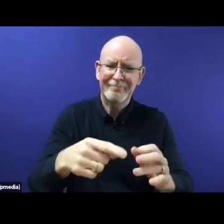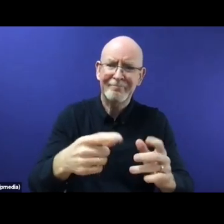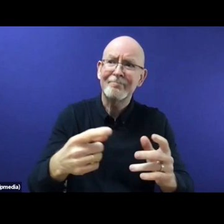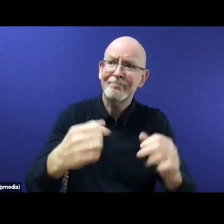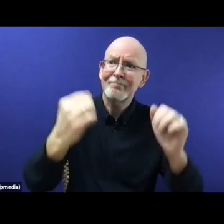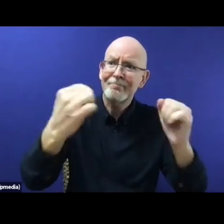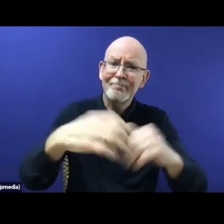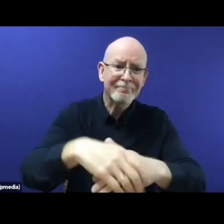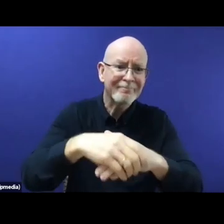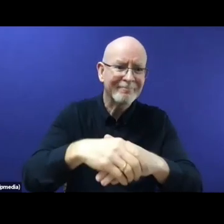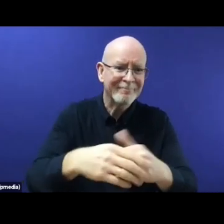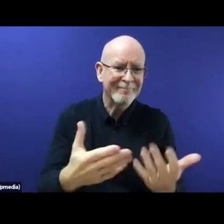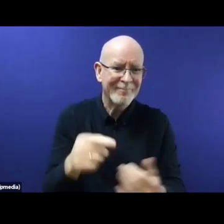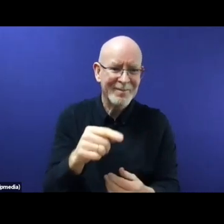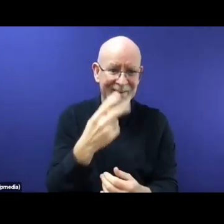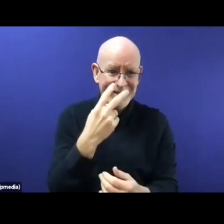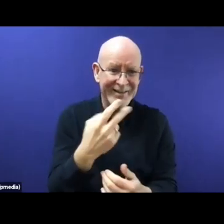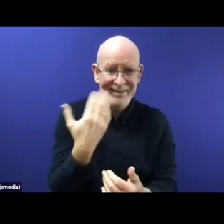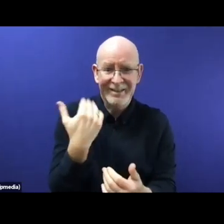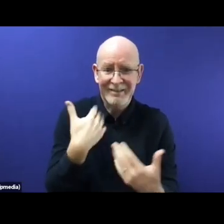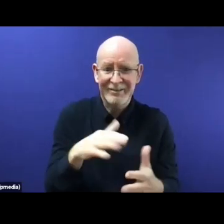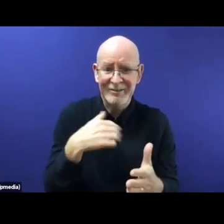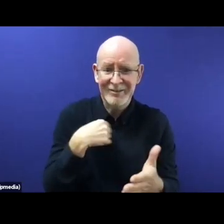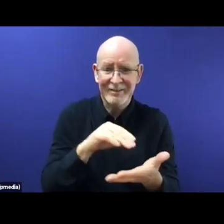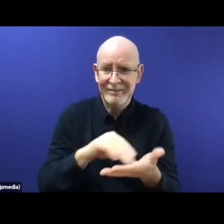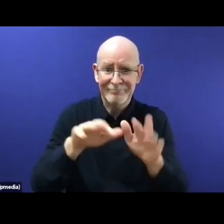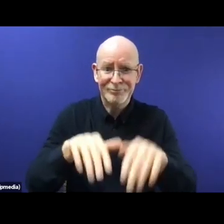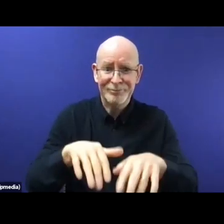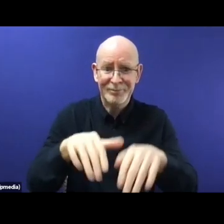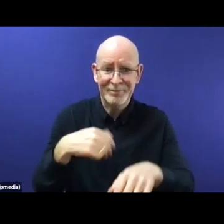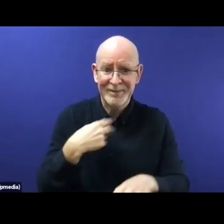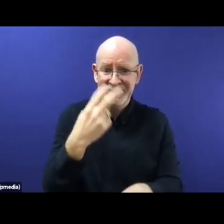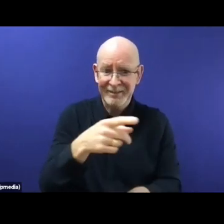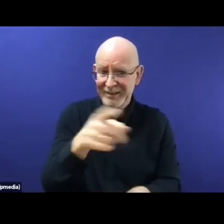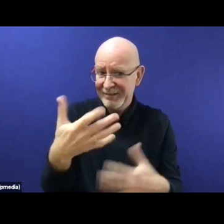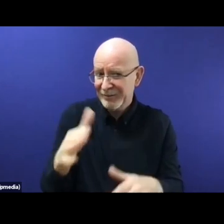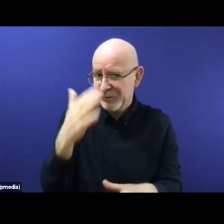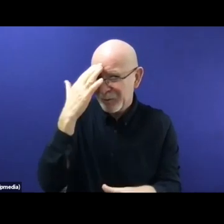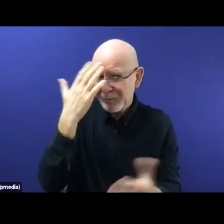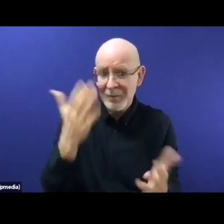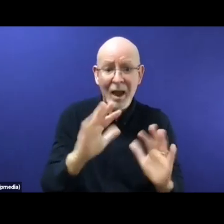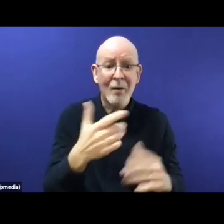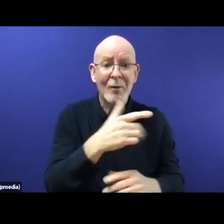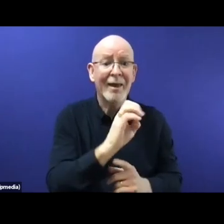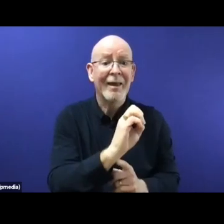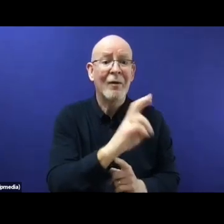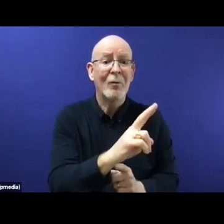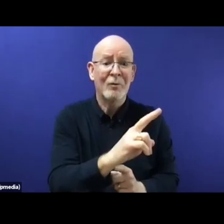is accepted as a soft law instrument concluded between member states and Turkey individually, which as a